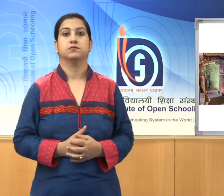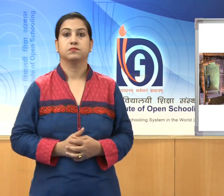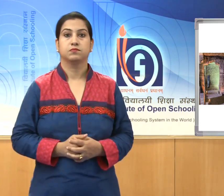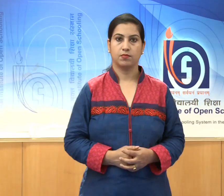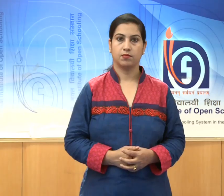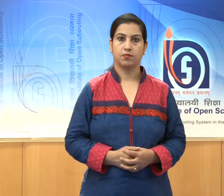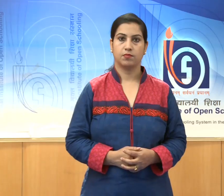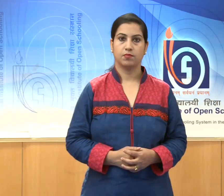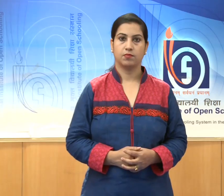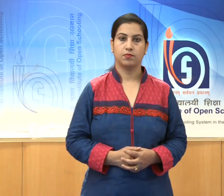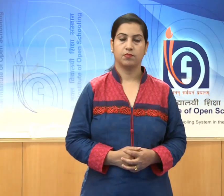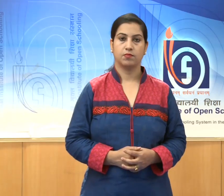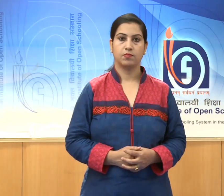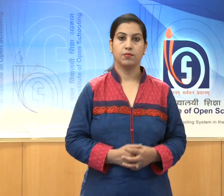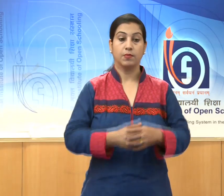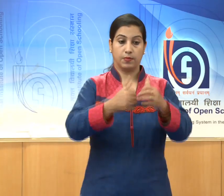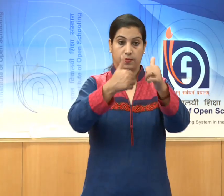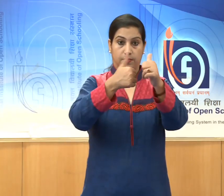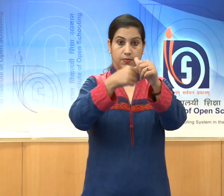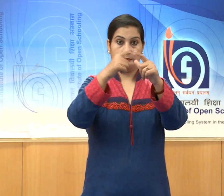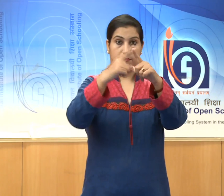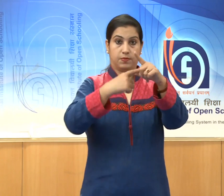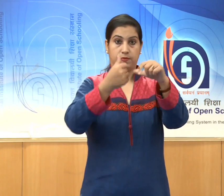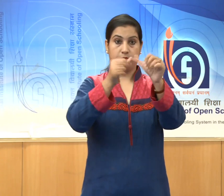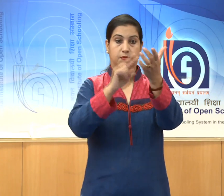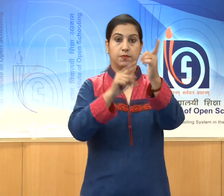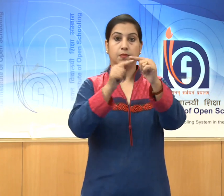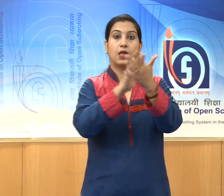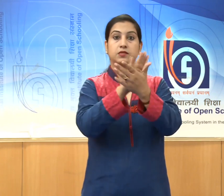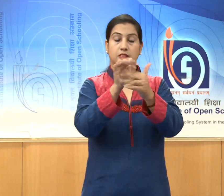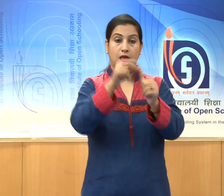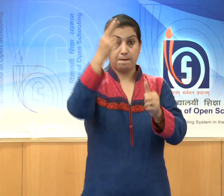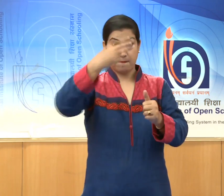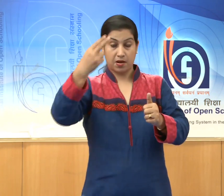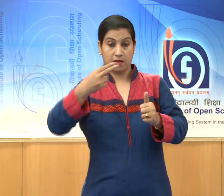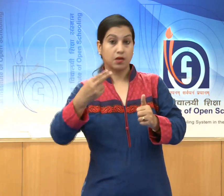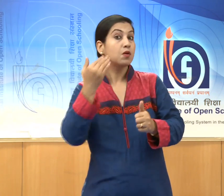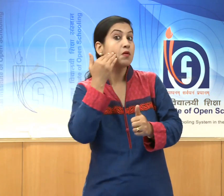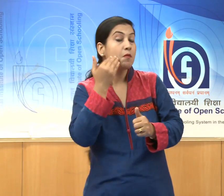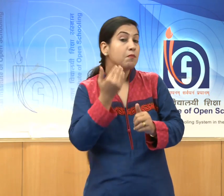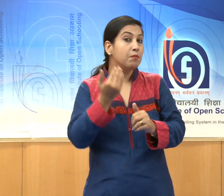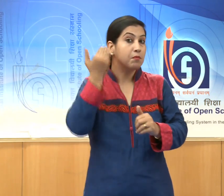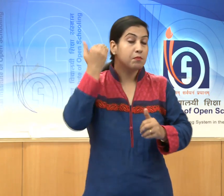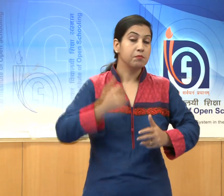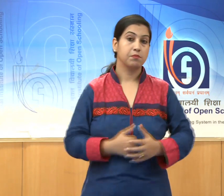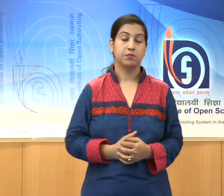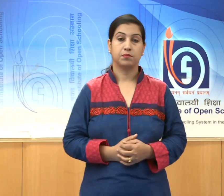Ajanta paintings were done on two